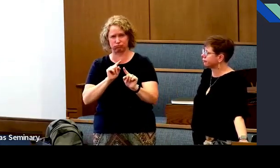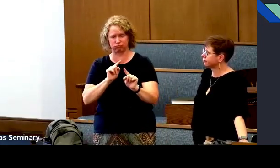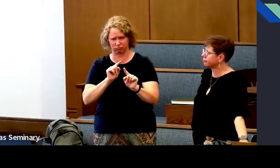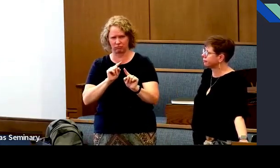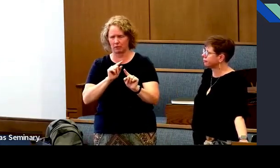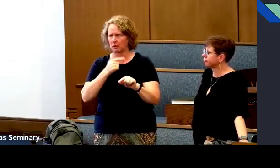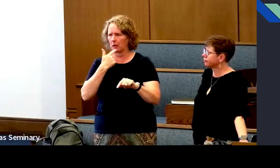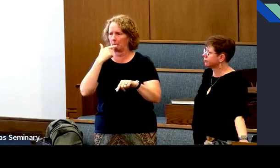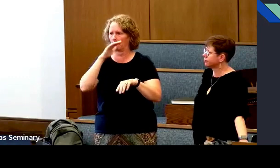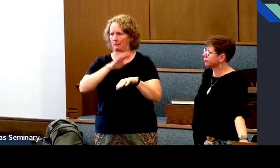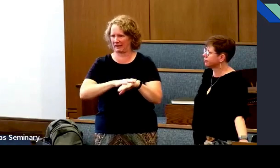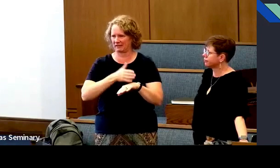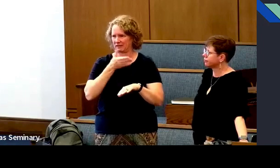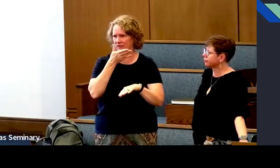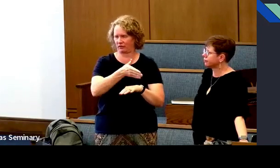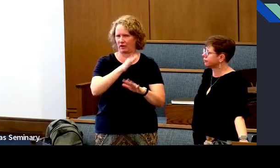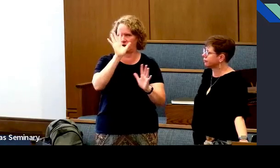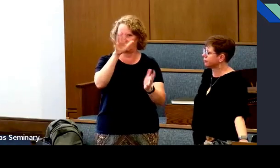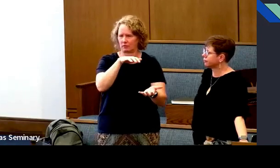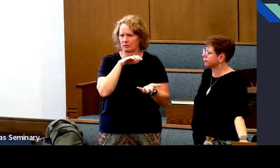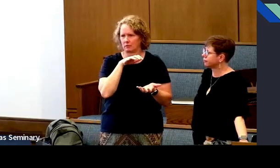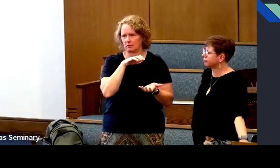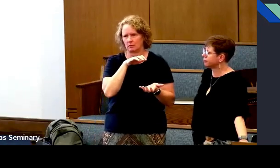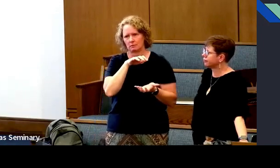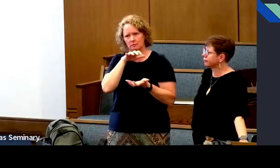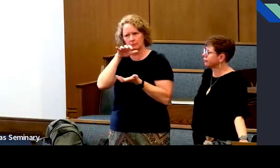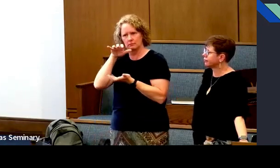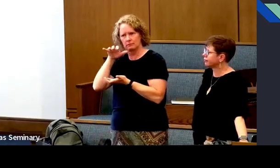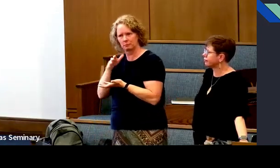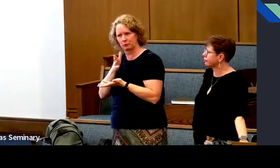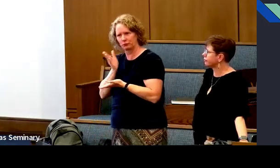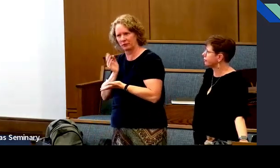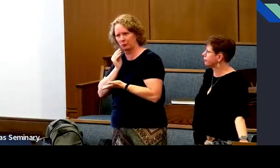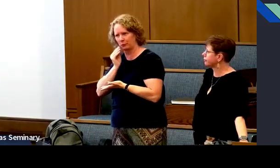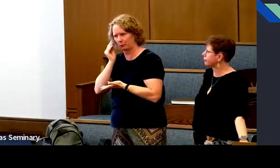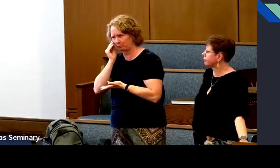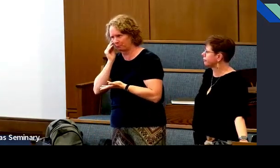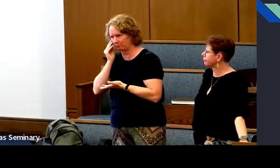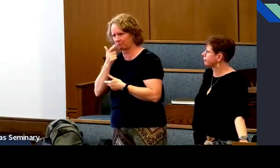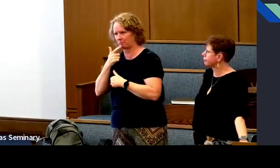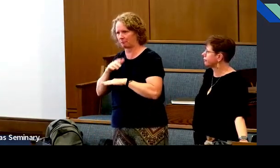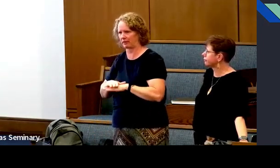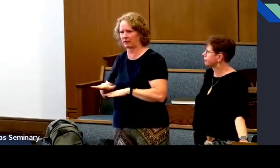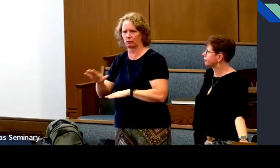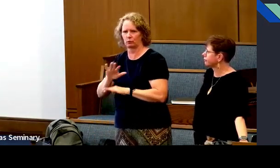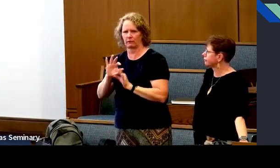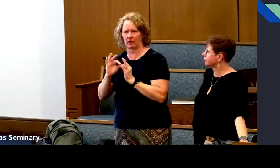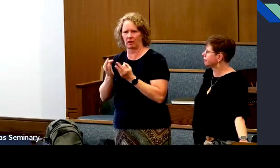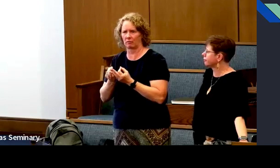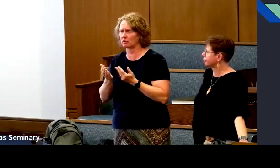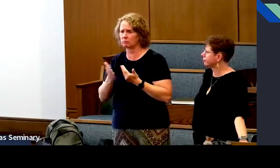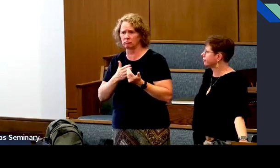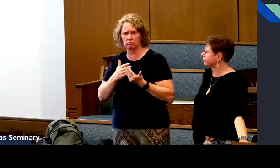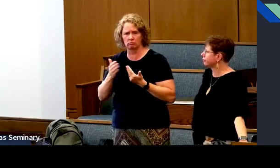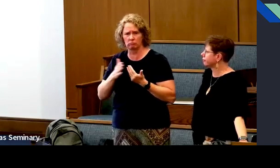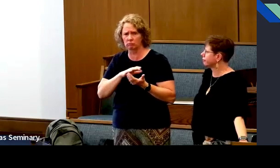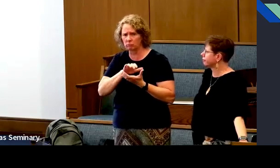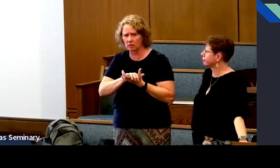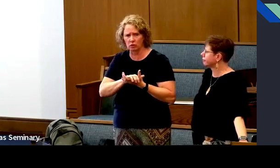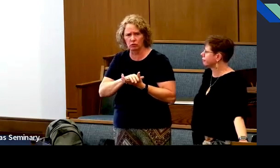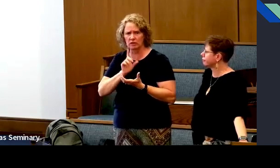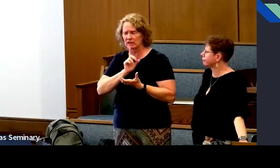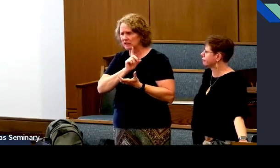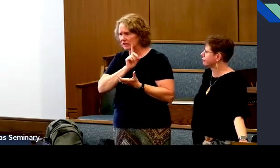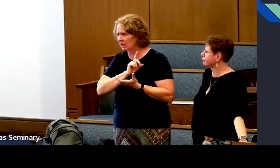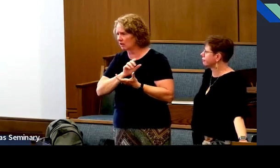the very cool thing about that is there are blessings there waiting to be brought home to bless your family with.